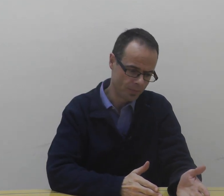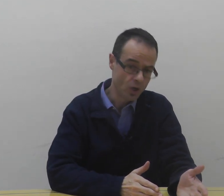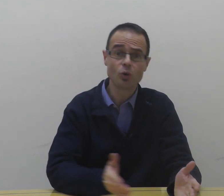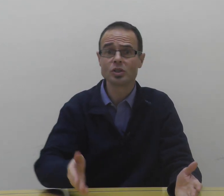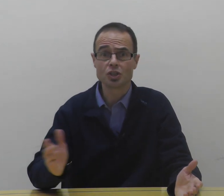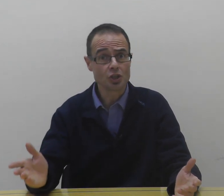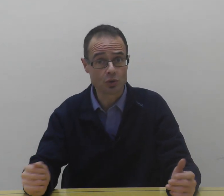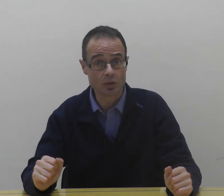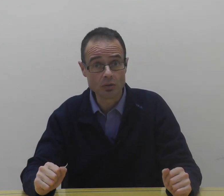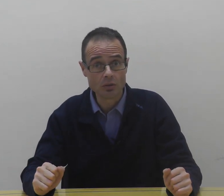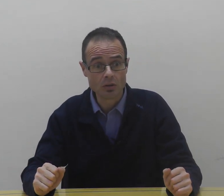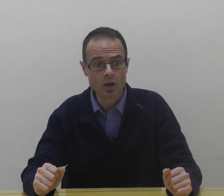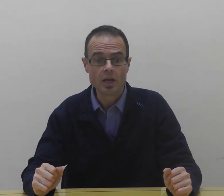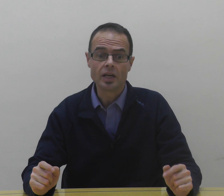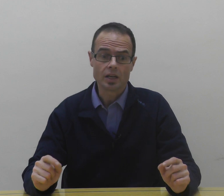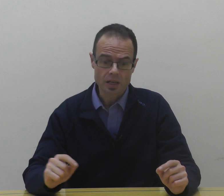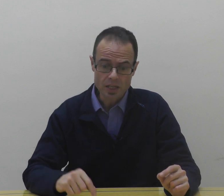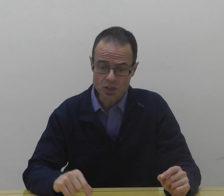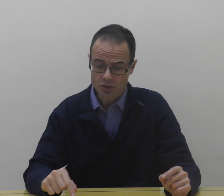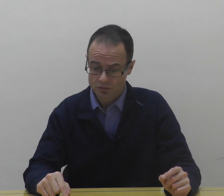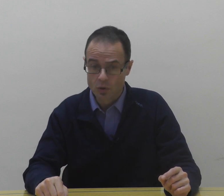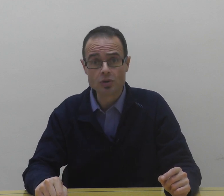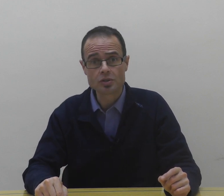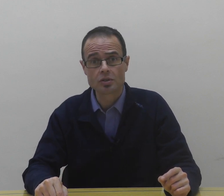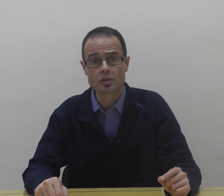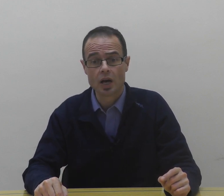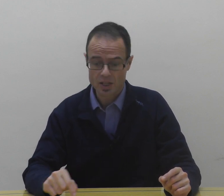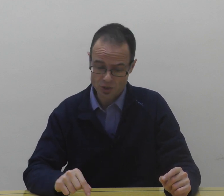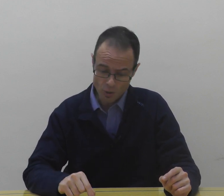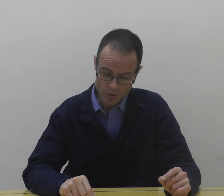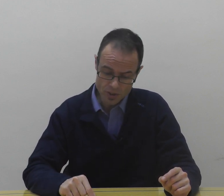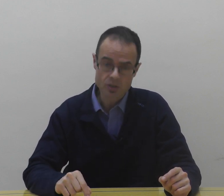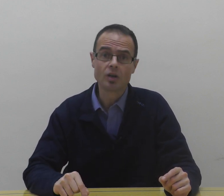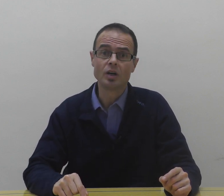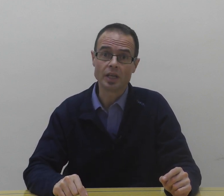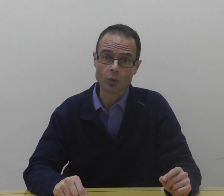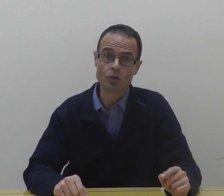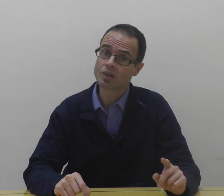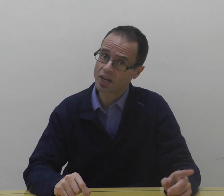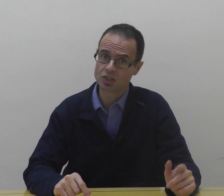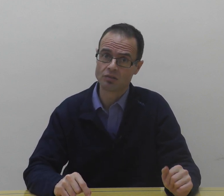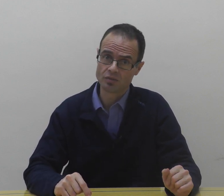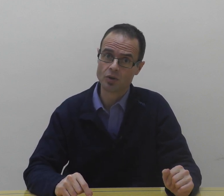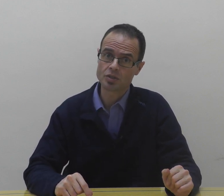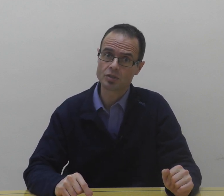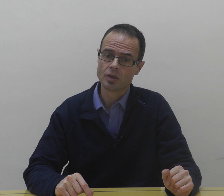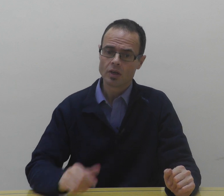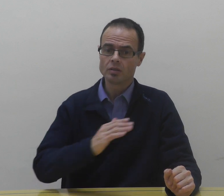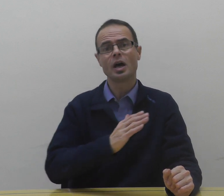according to Newton, each force has an opposite and equal reactionary force. Now,